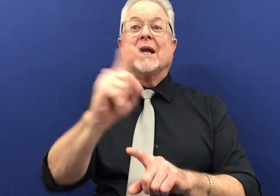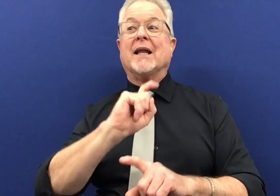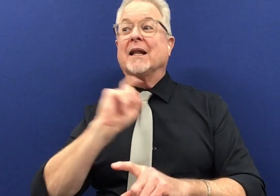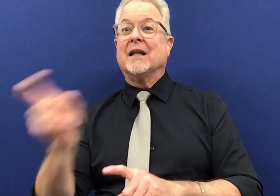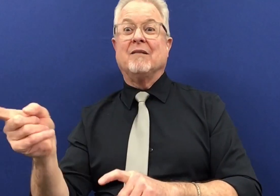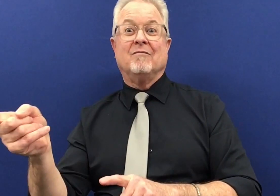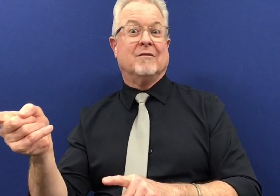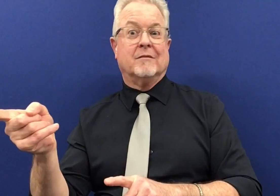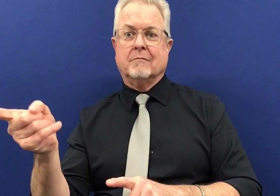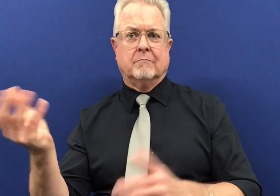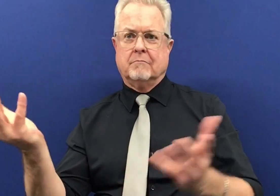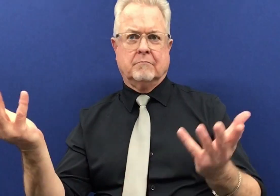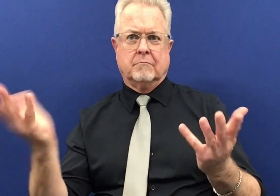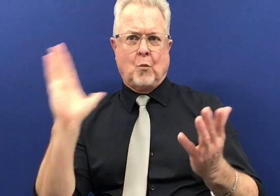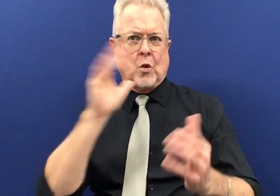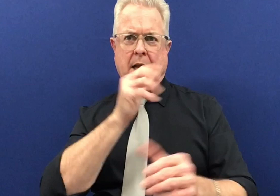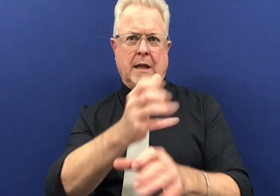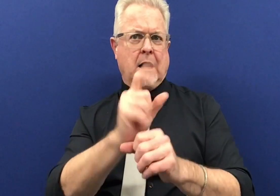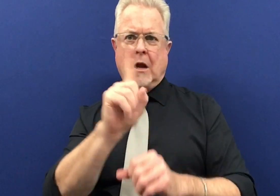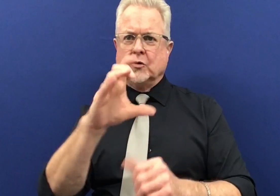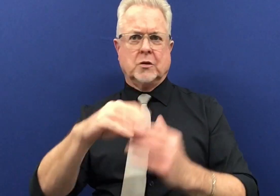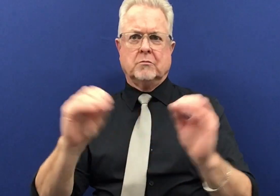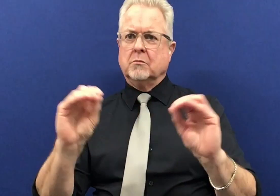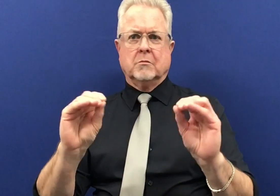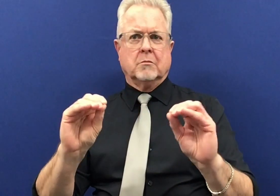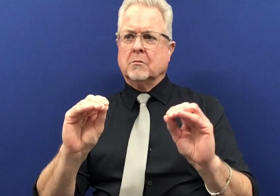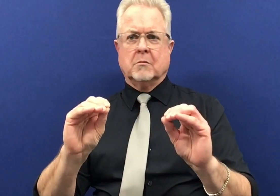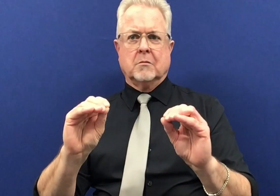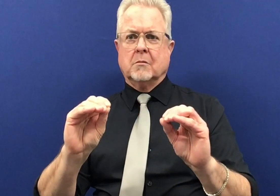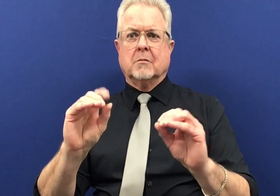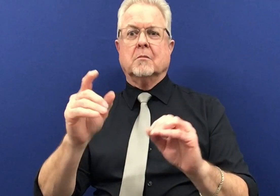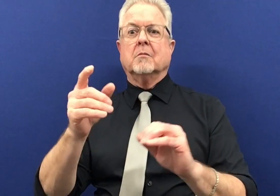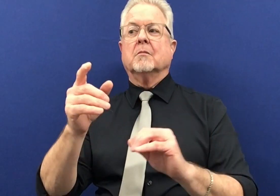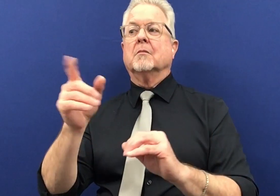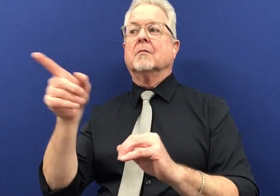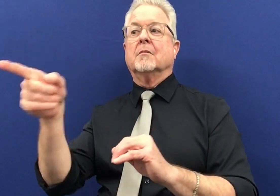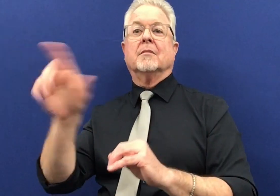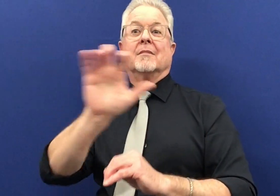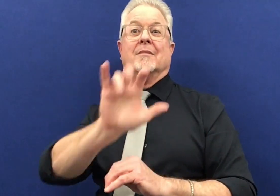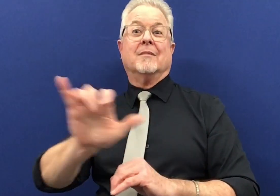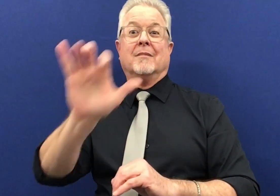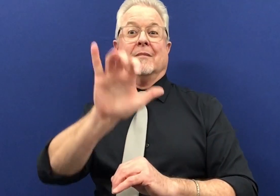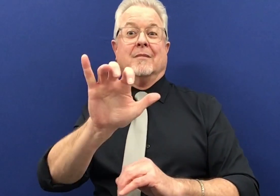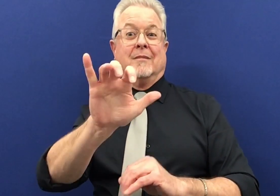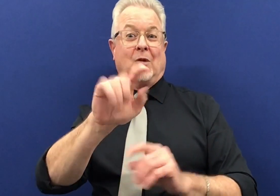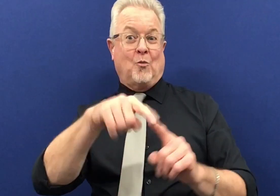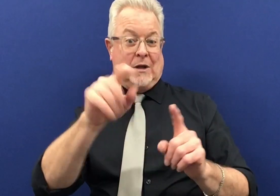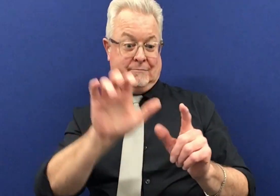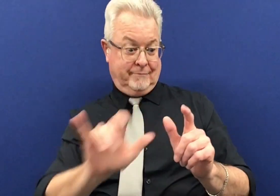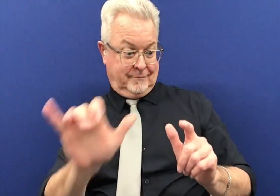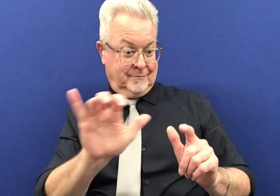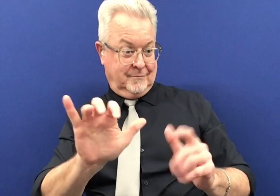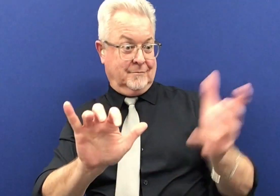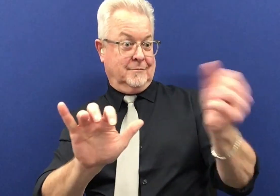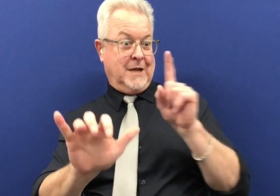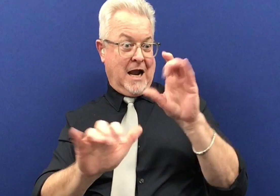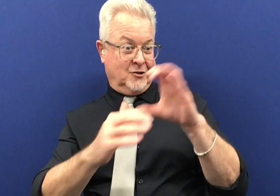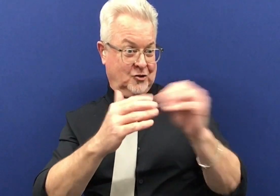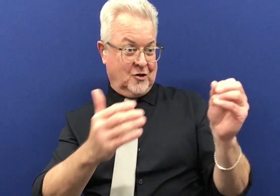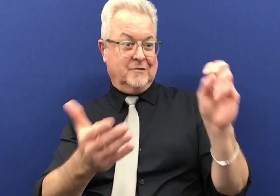is not put on the card and whoever you give it to will not get the hundred dollars worth of gifts so when